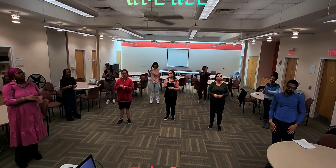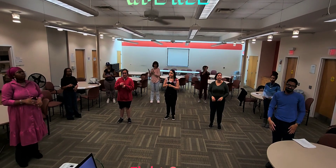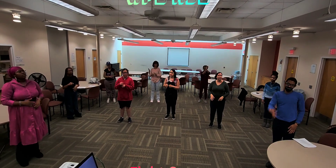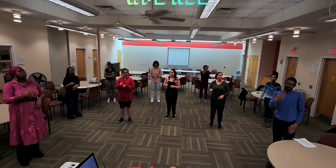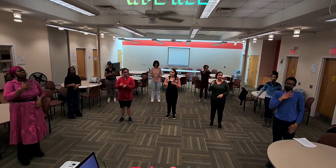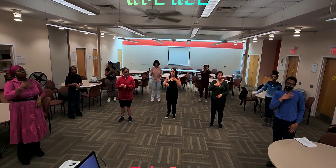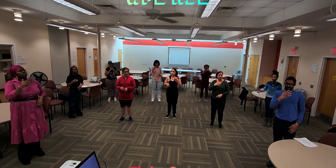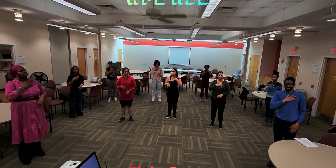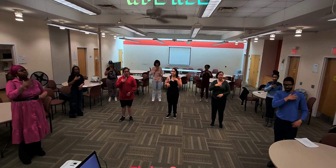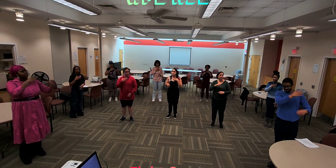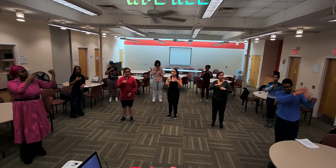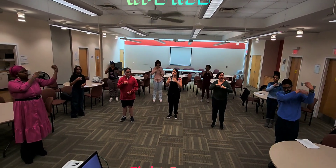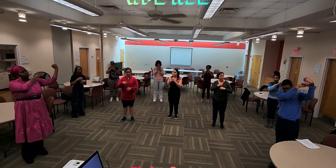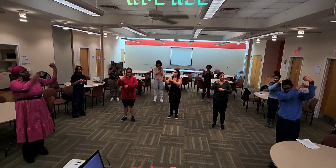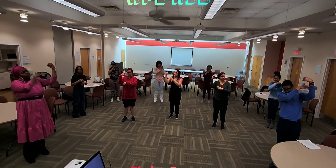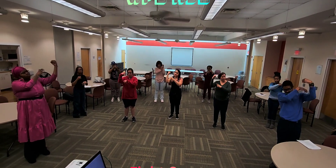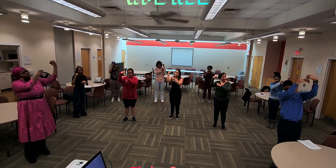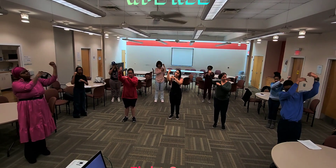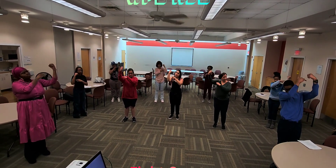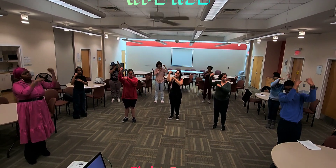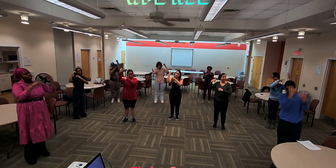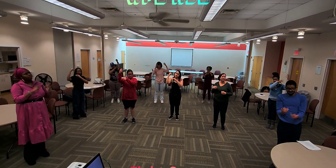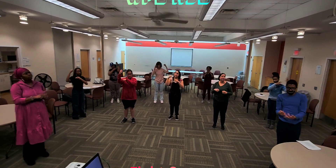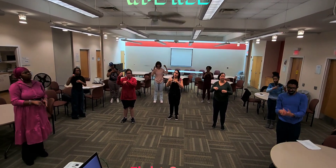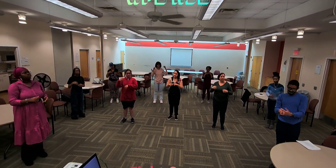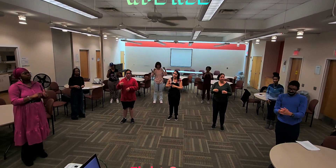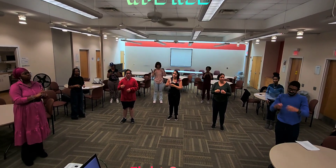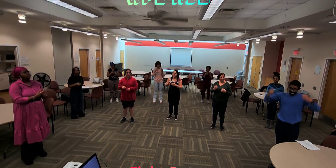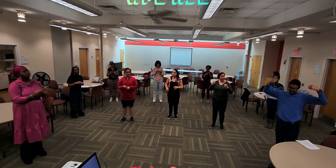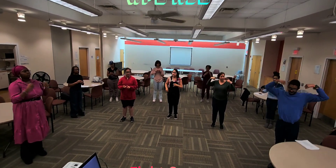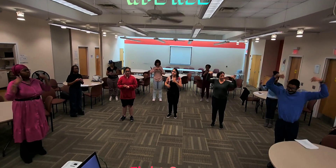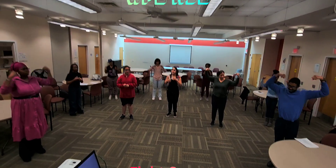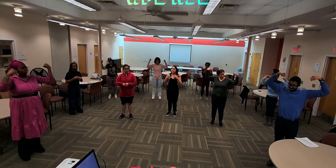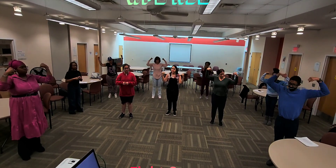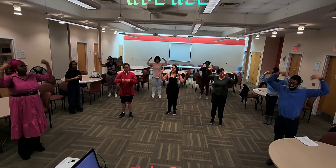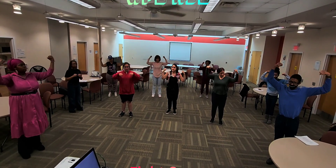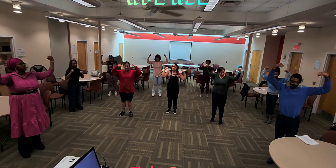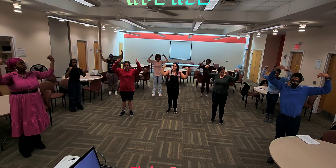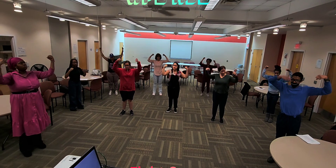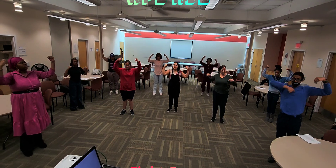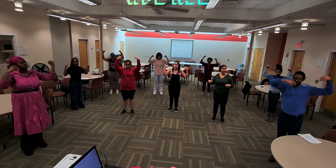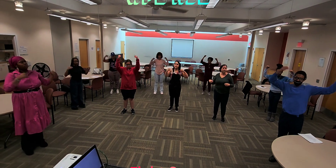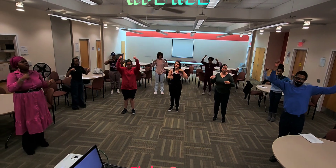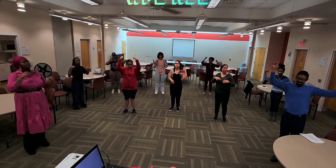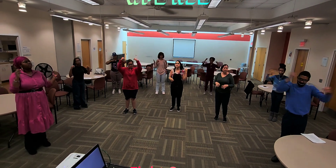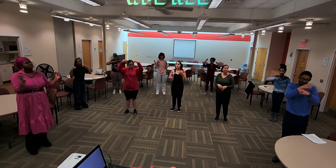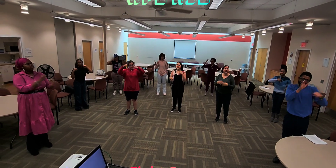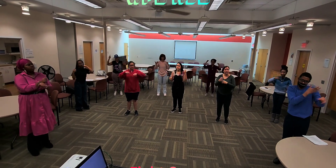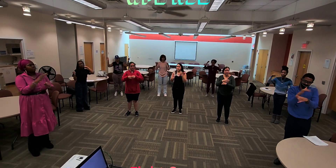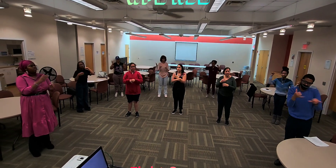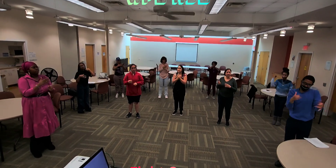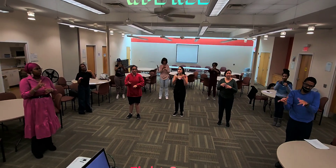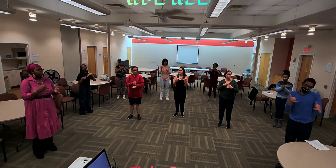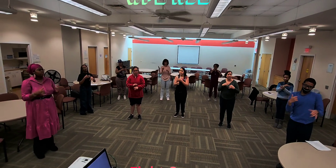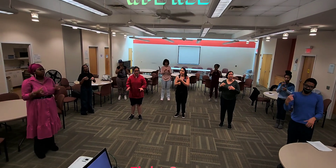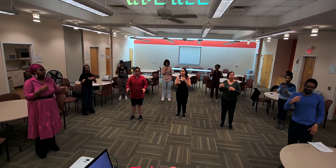My power's turned on, I'm right now I'll be scared, I'll play my fight